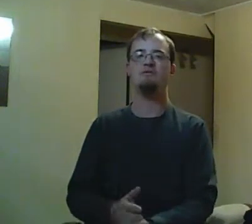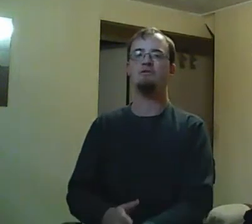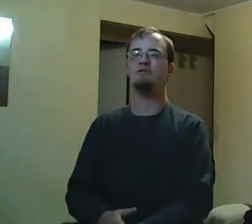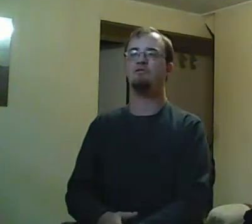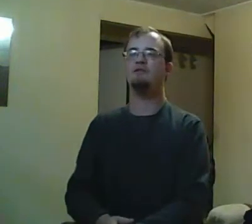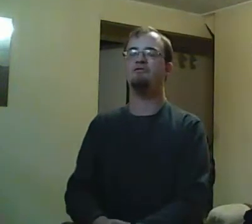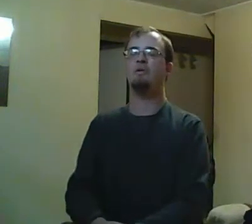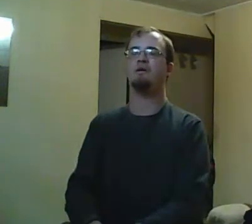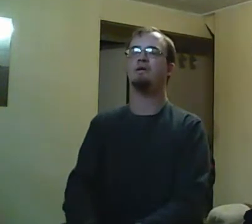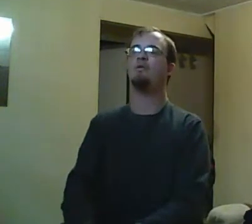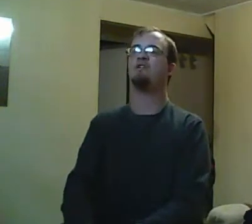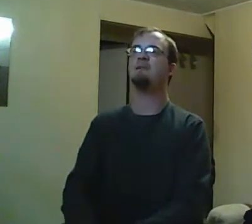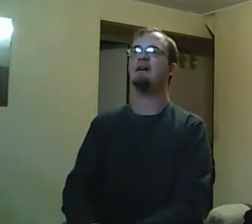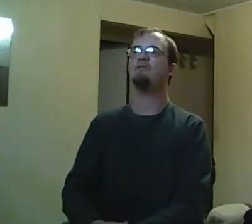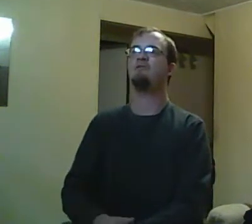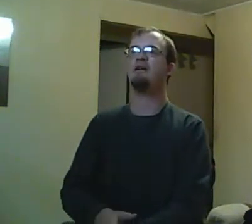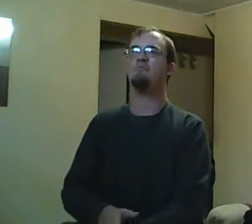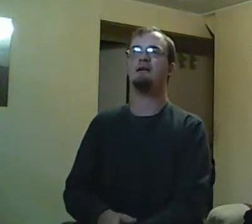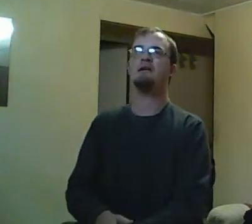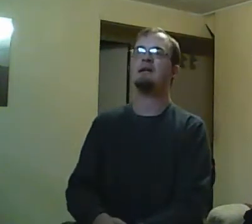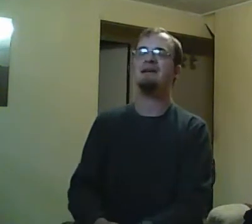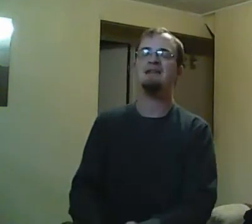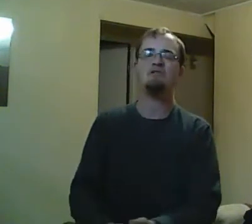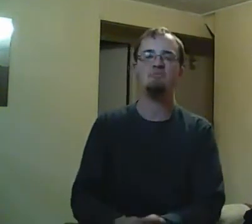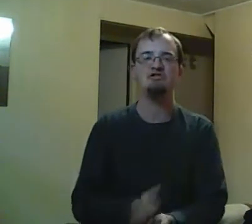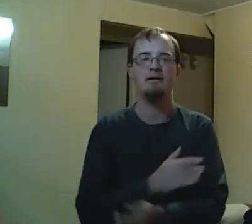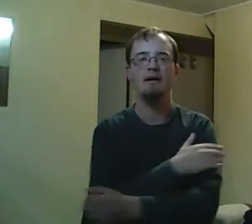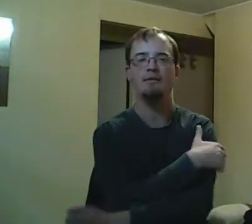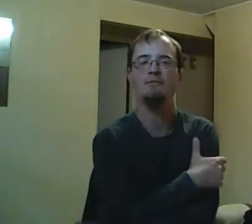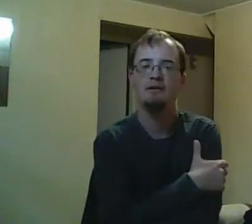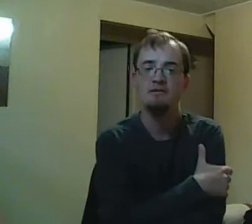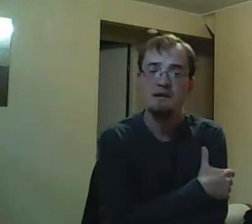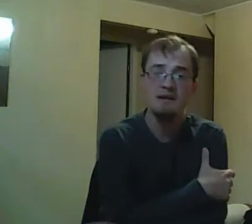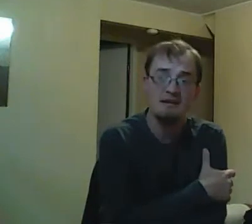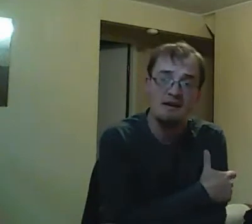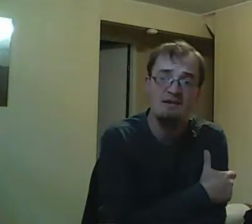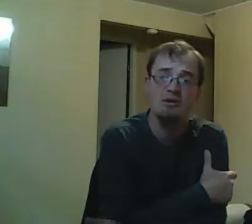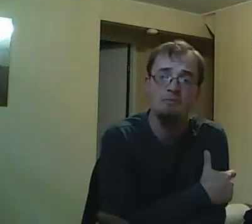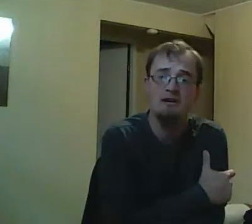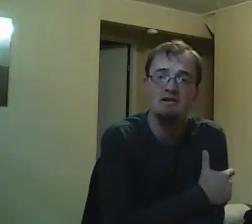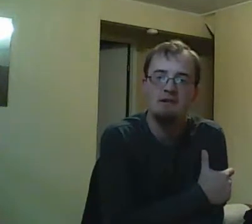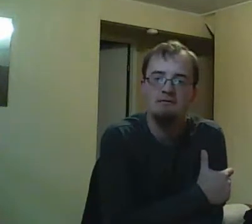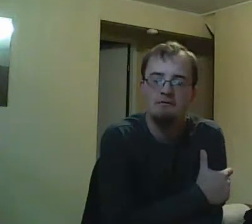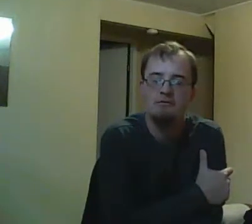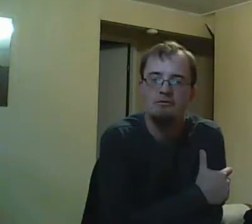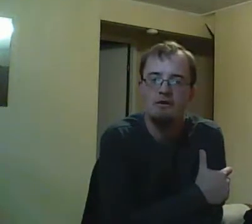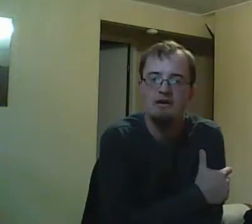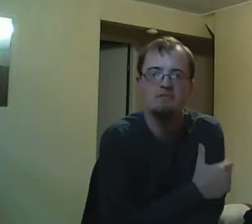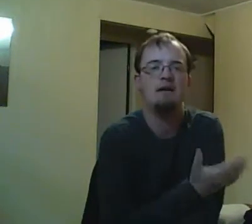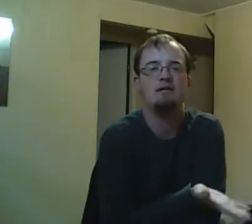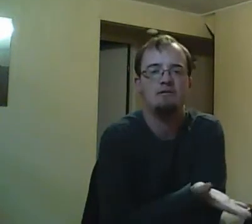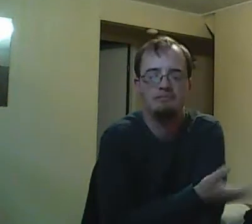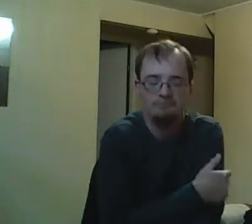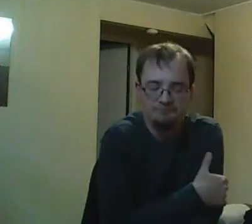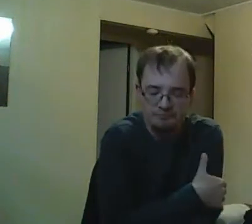would have put the bullet in Rick's head or something? Whatever happened to Ricky. The fact of the matter